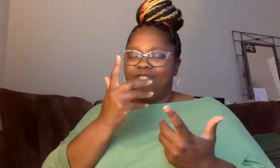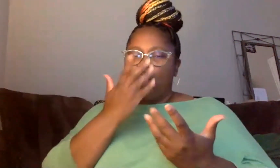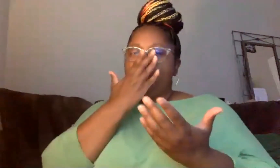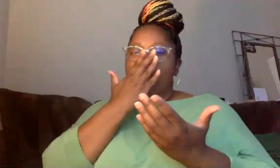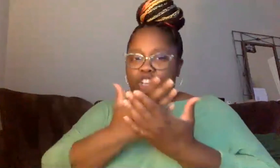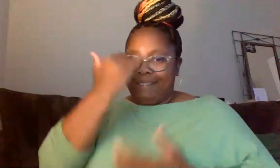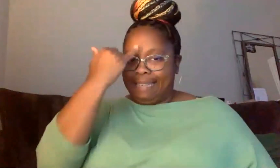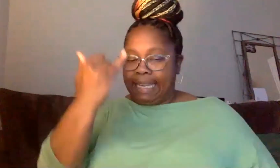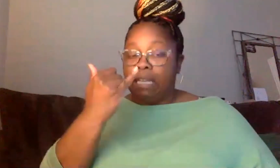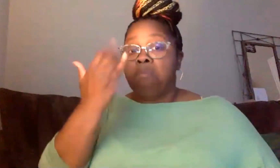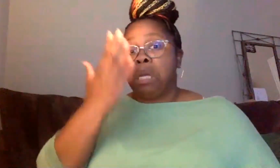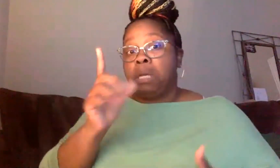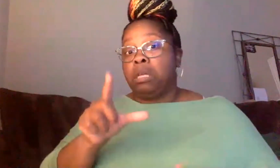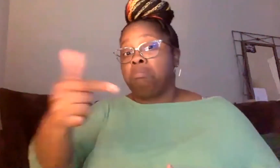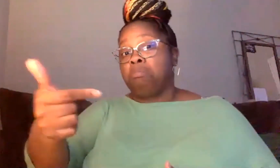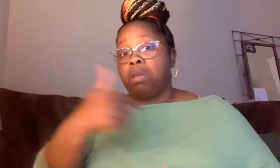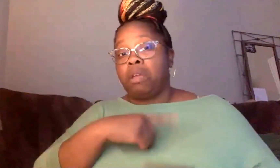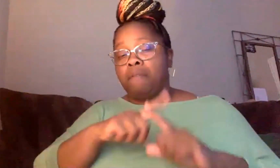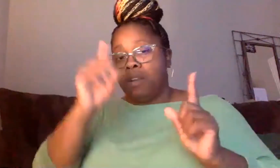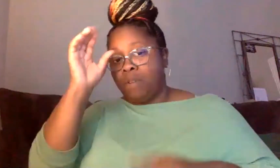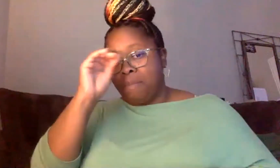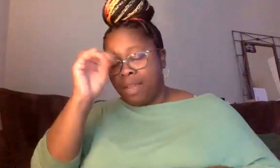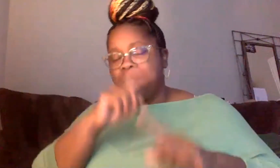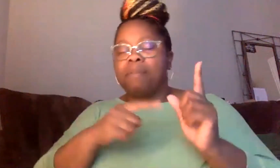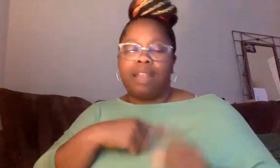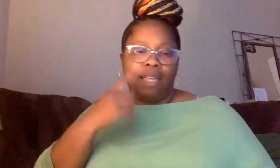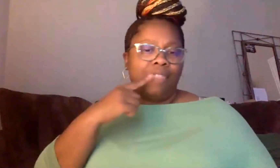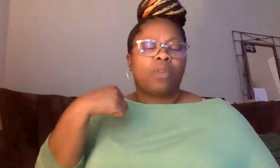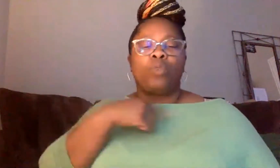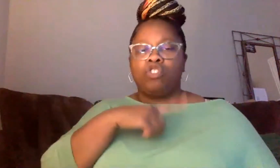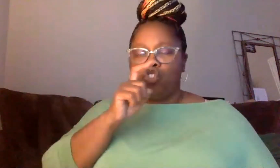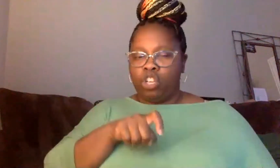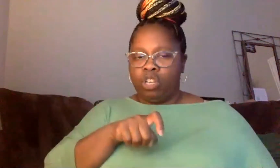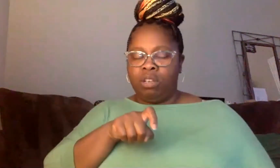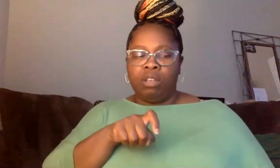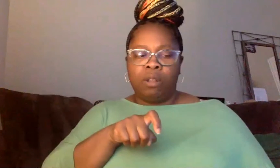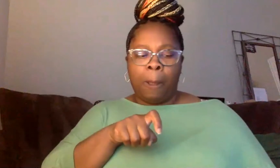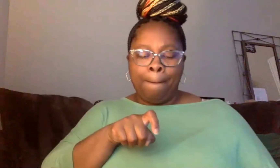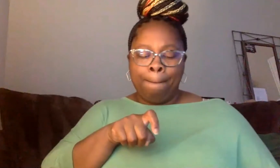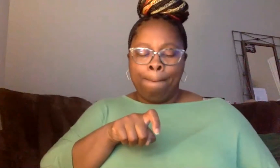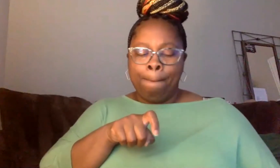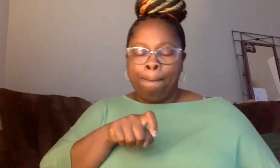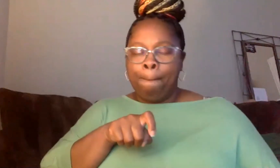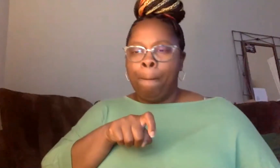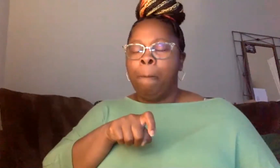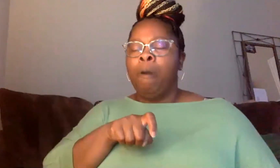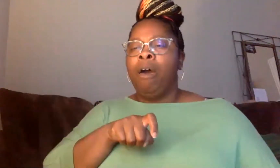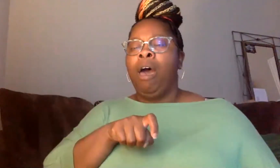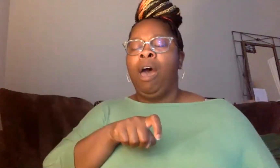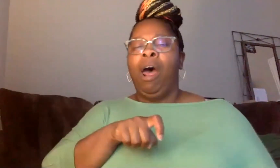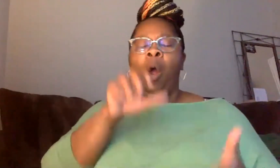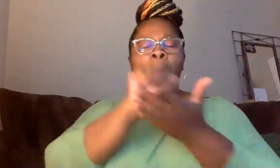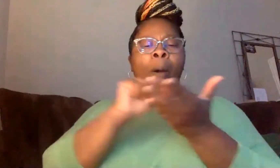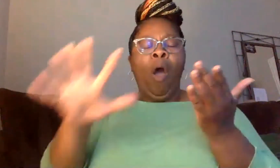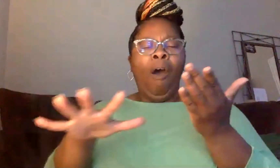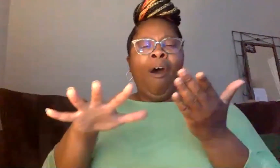uh, but I, I do believe that we should demilitarize, um, the, the, uh, campus police. We should be, we should